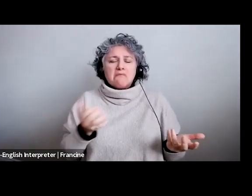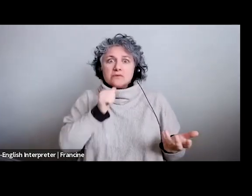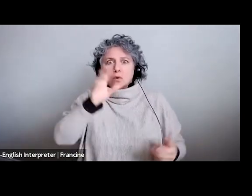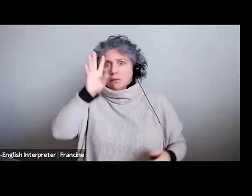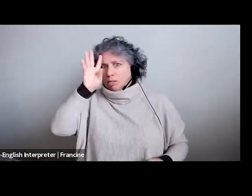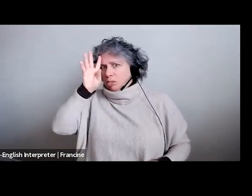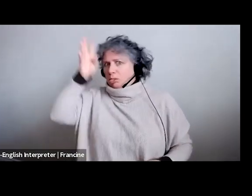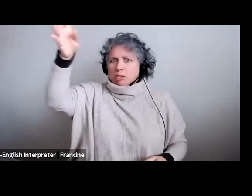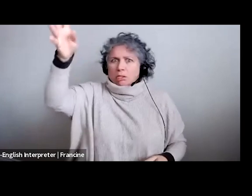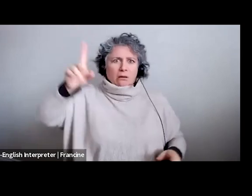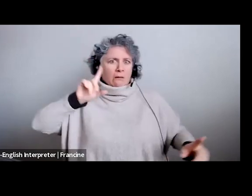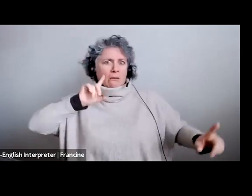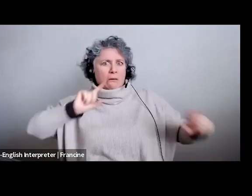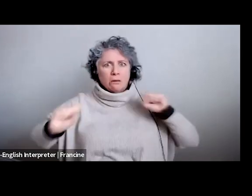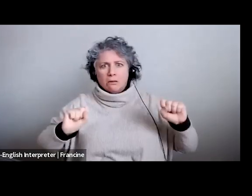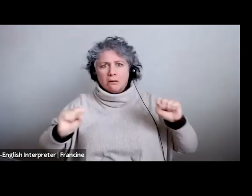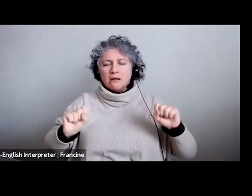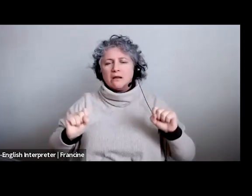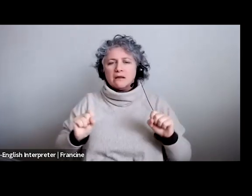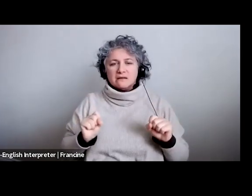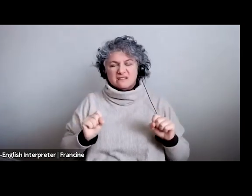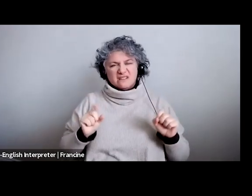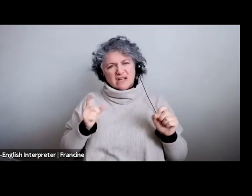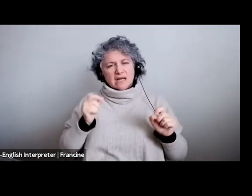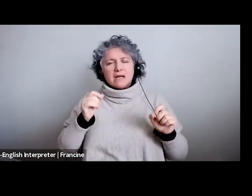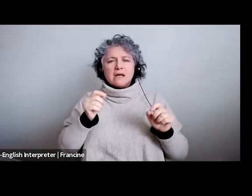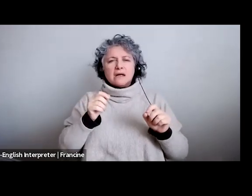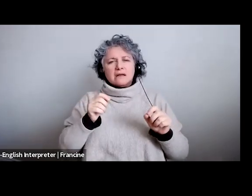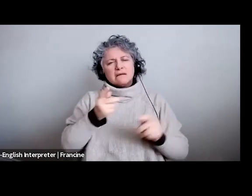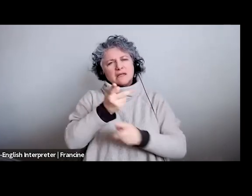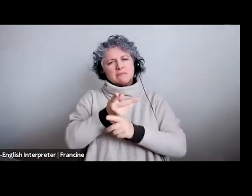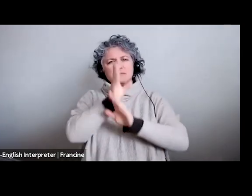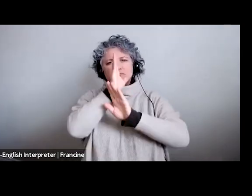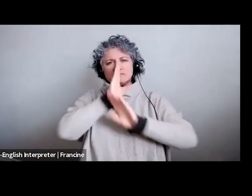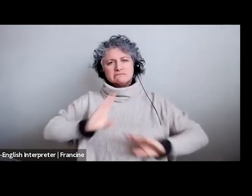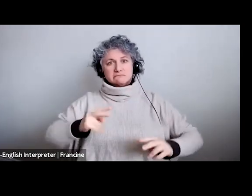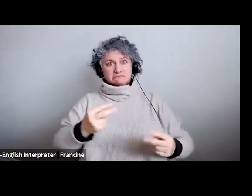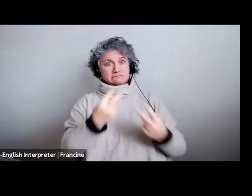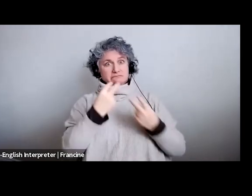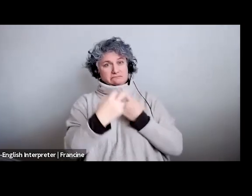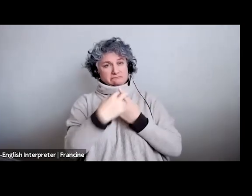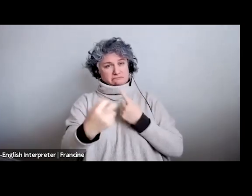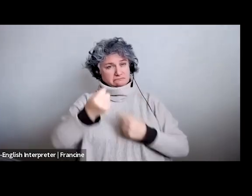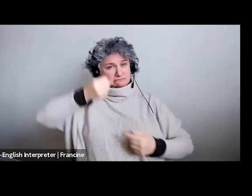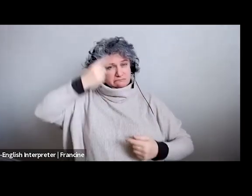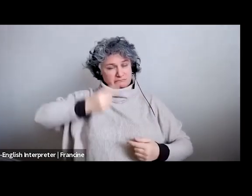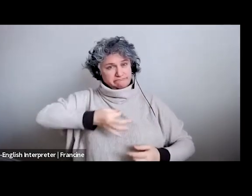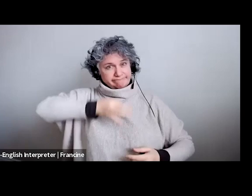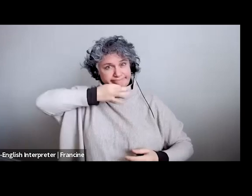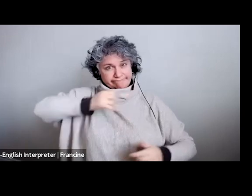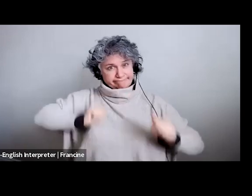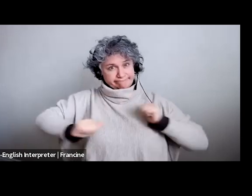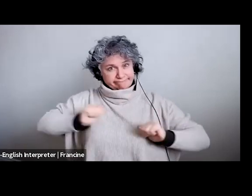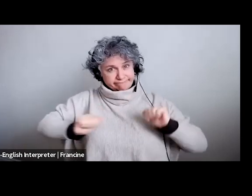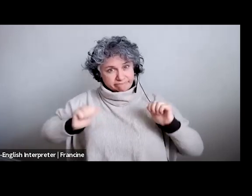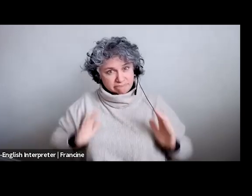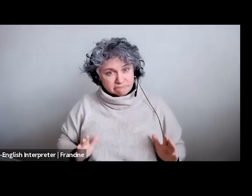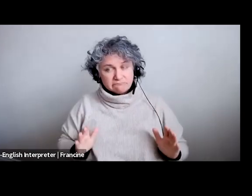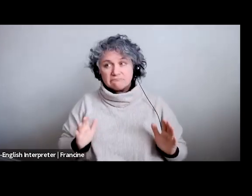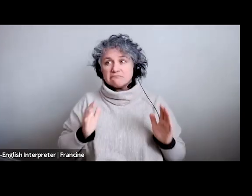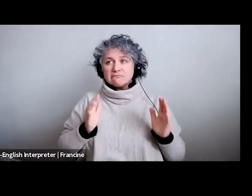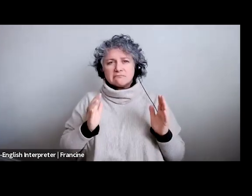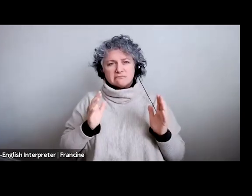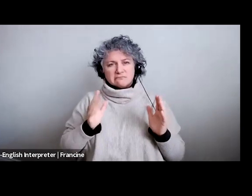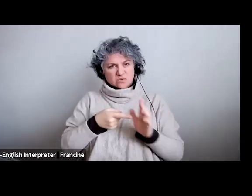you know how busy is this can they still see that i'm a good actor am i getting across what i want to in the scene